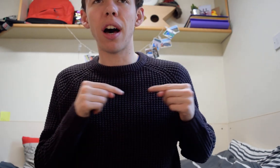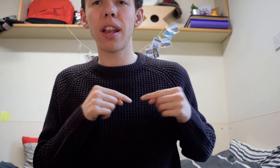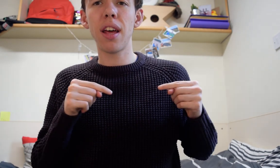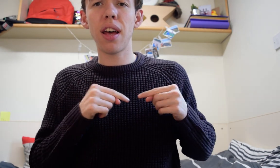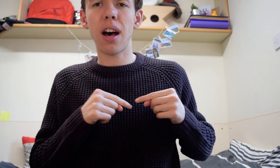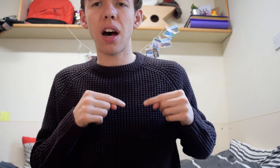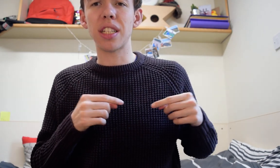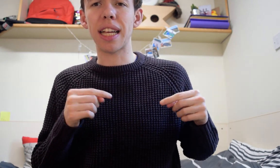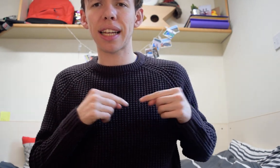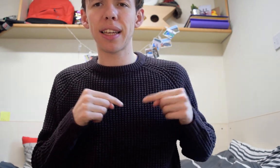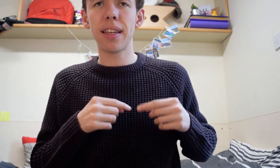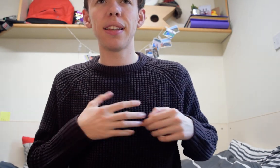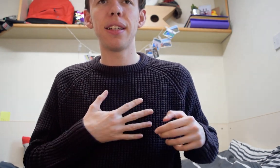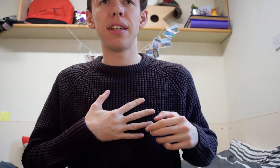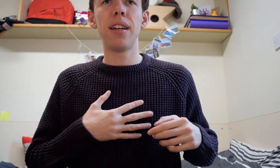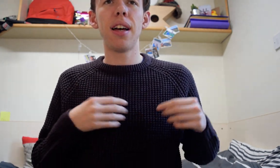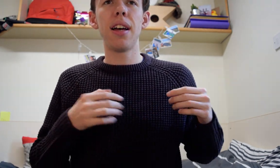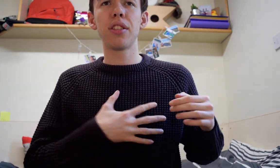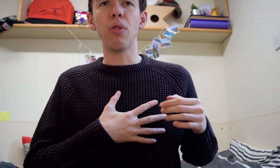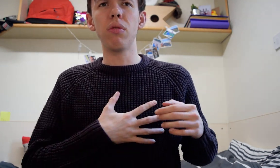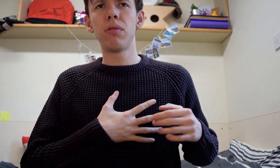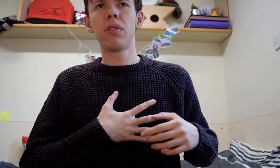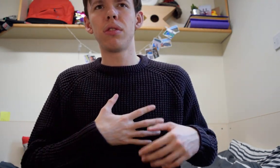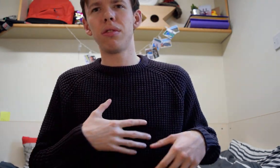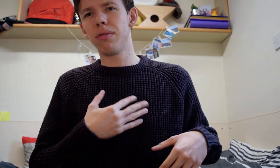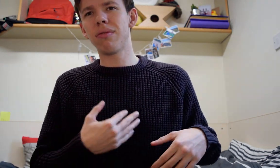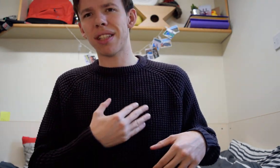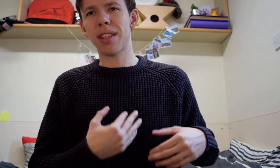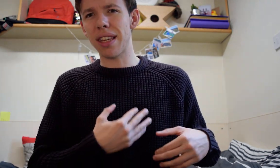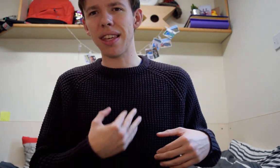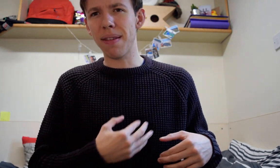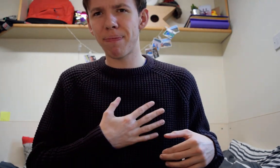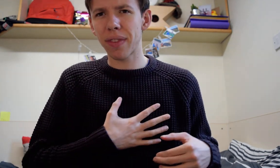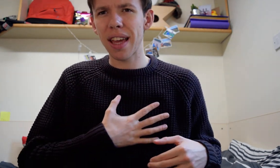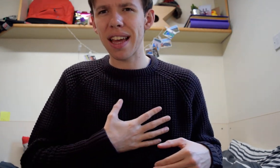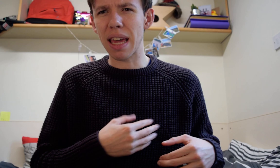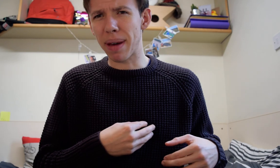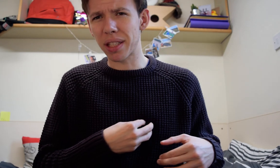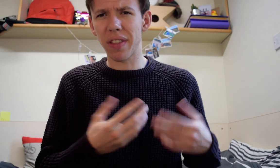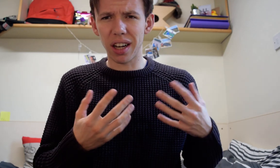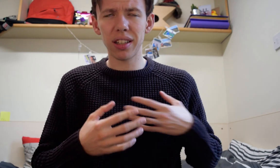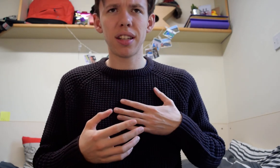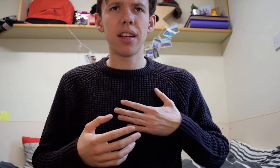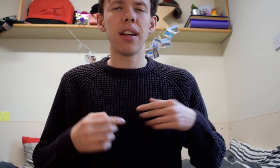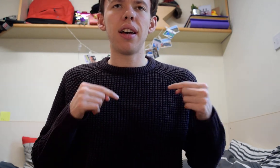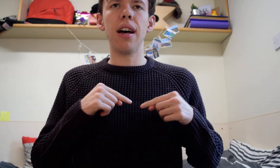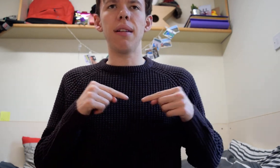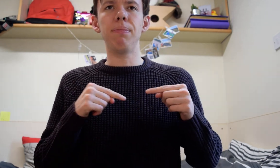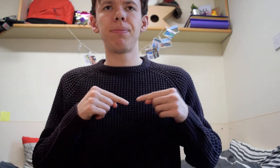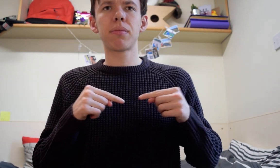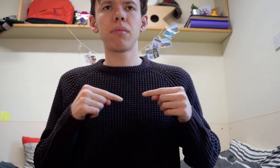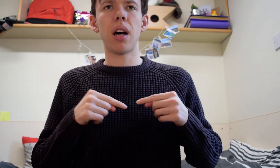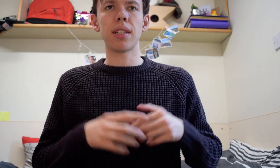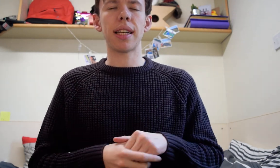heart heart attack so that's the apex of the heart heart attack